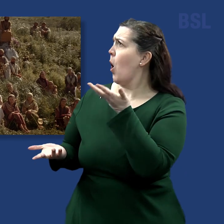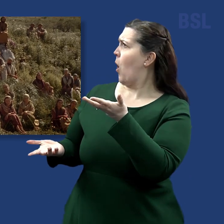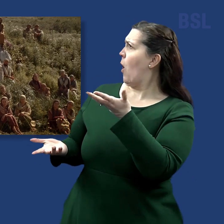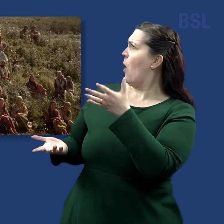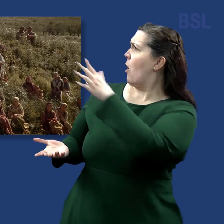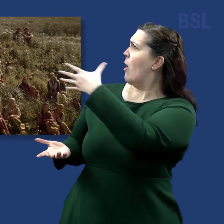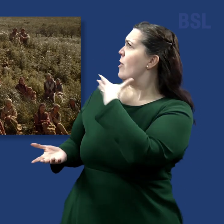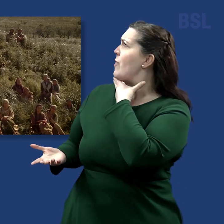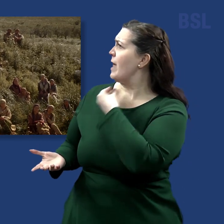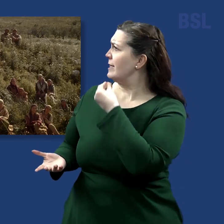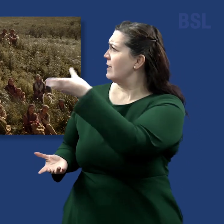Or thirsty, and gave thee drink?